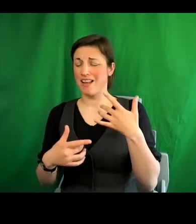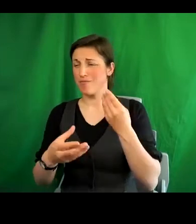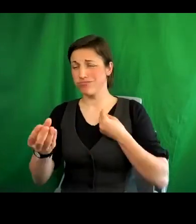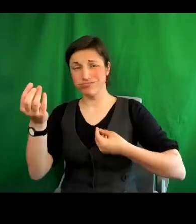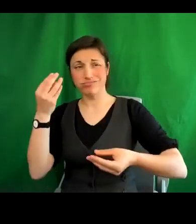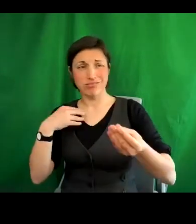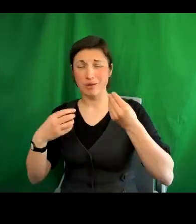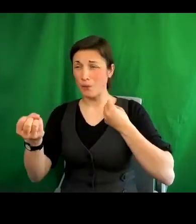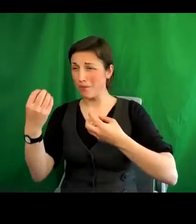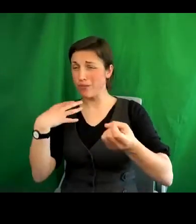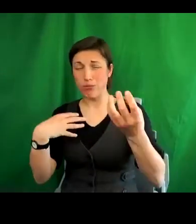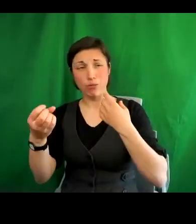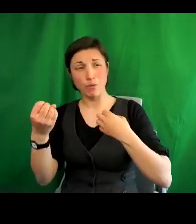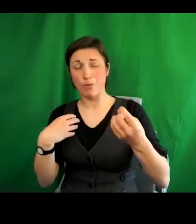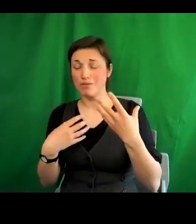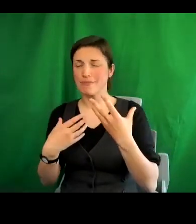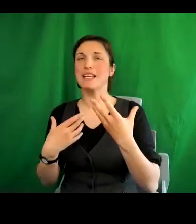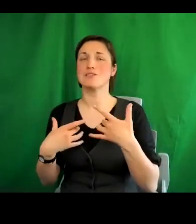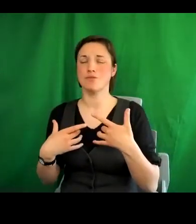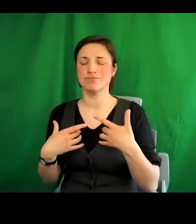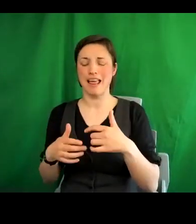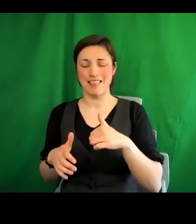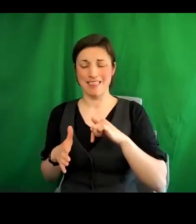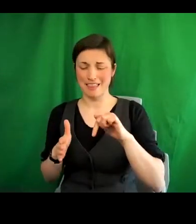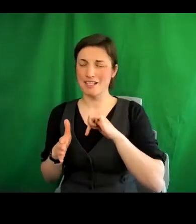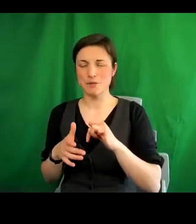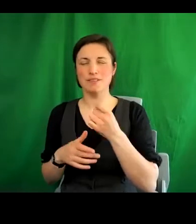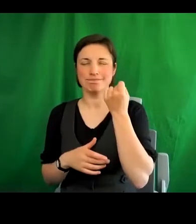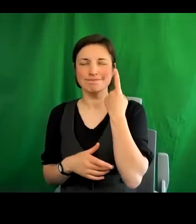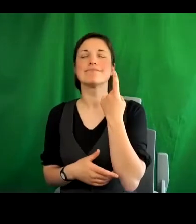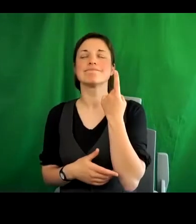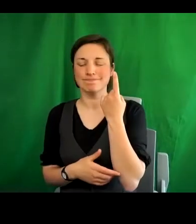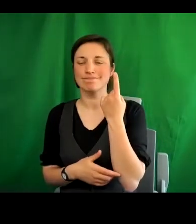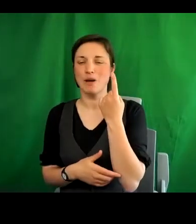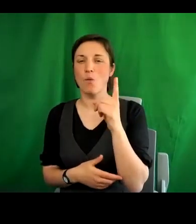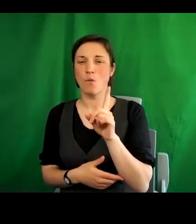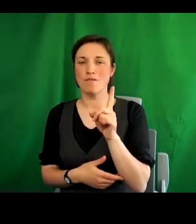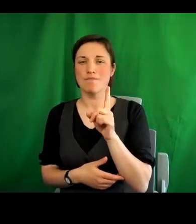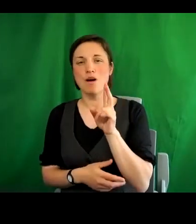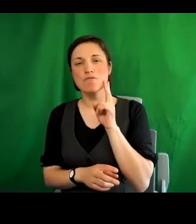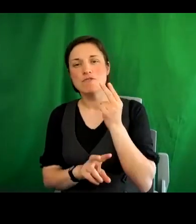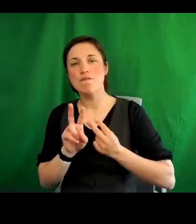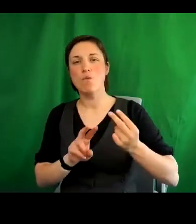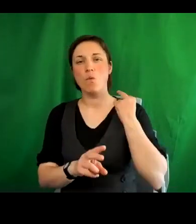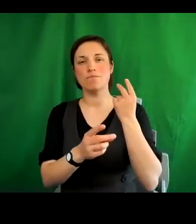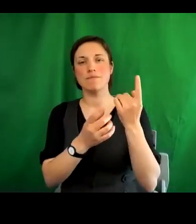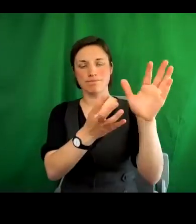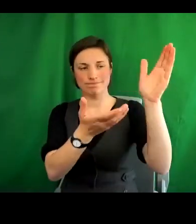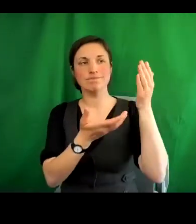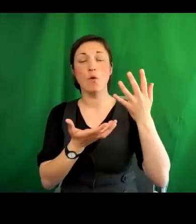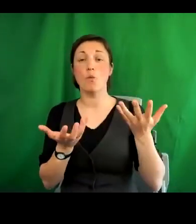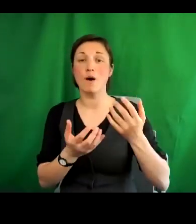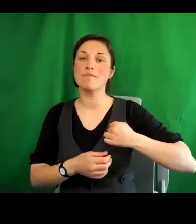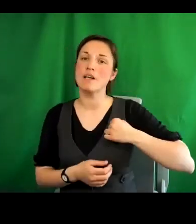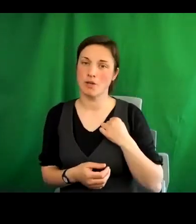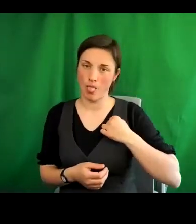inspiring for me this week to look north and to review some of the materials from Scotland, both because